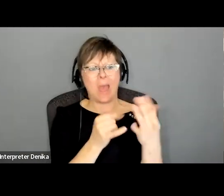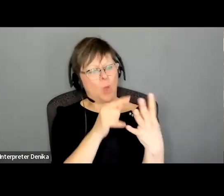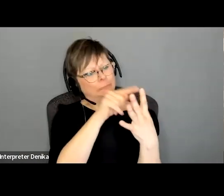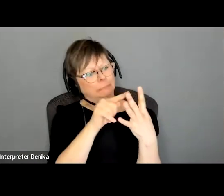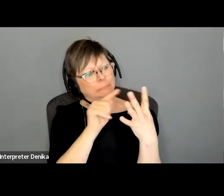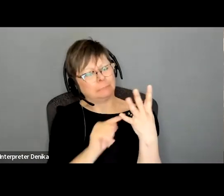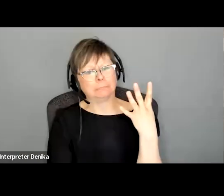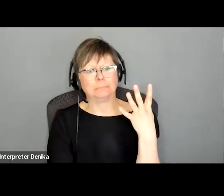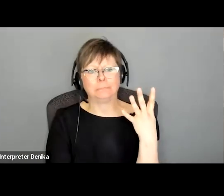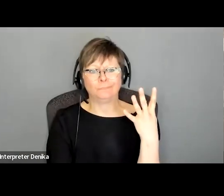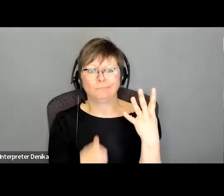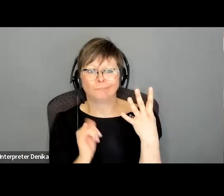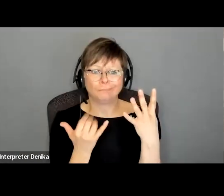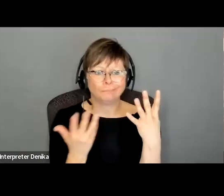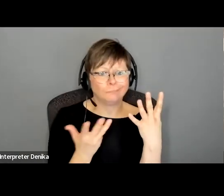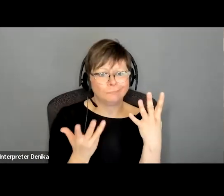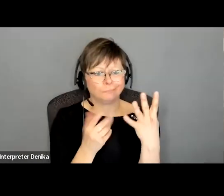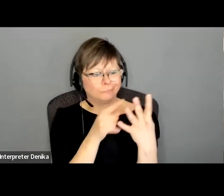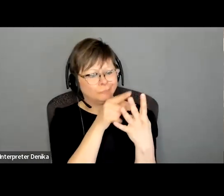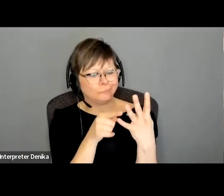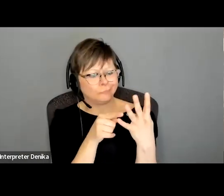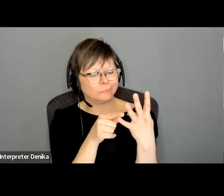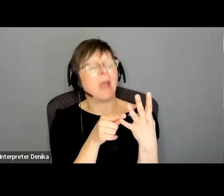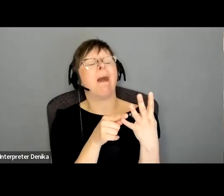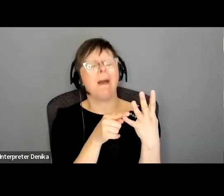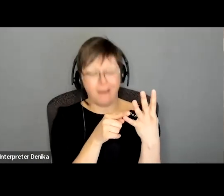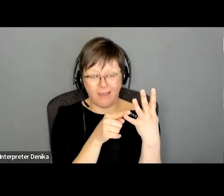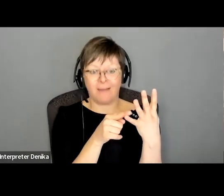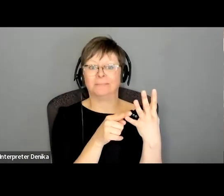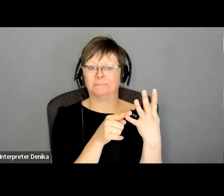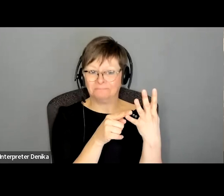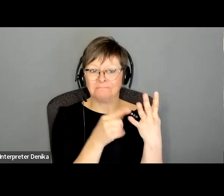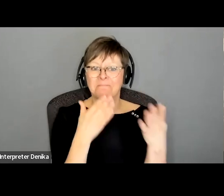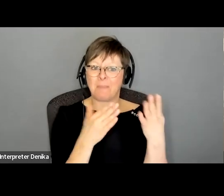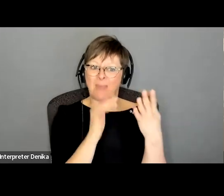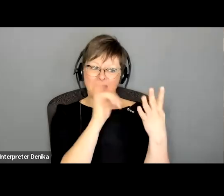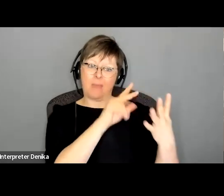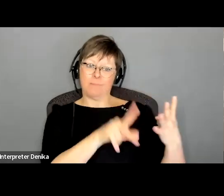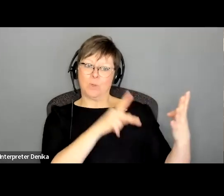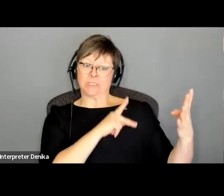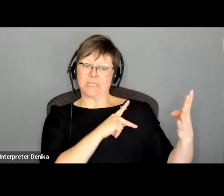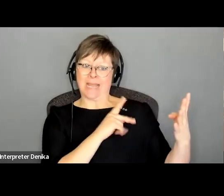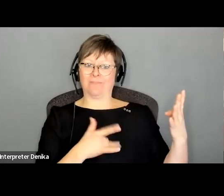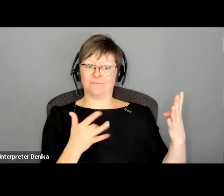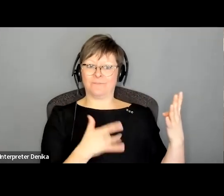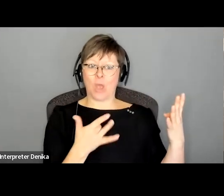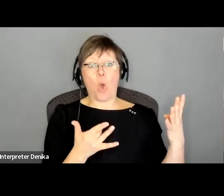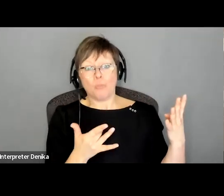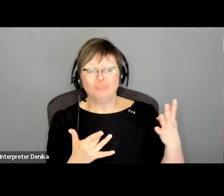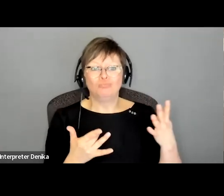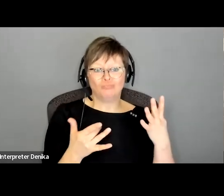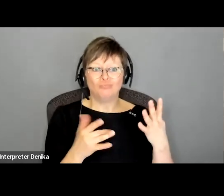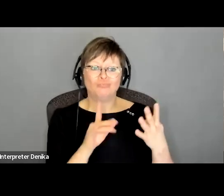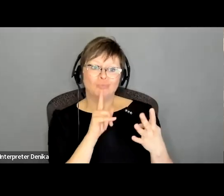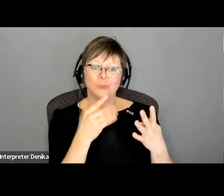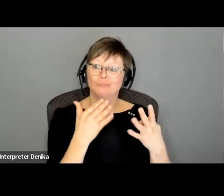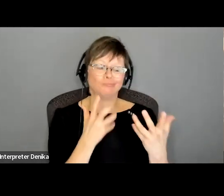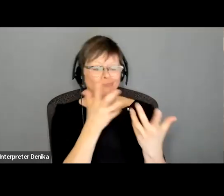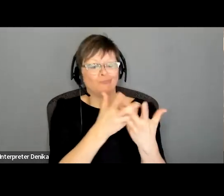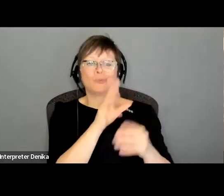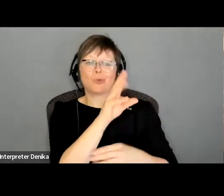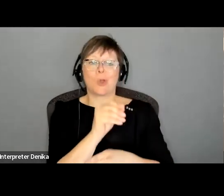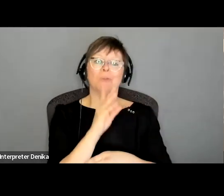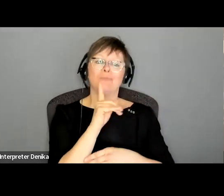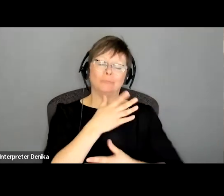probably the one be the one who has the kind of personality that they think would be really great for the company that they would enjoy